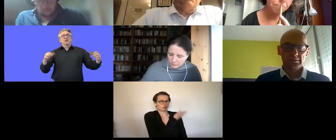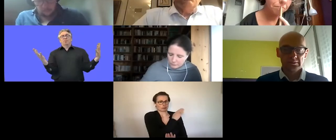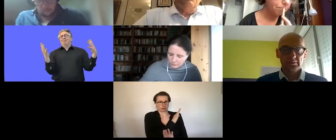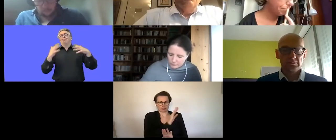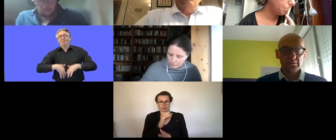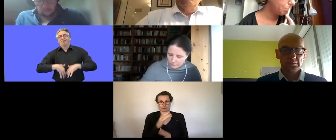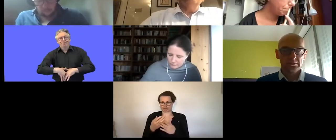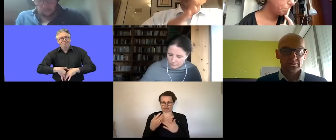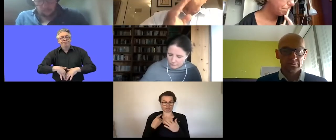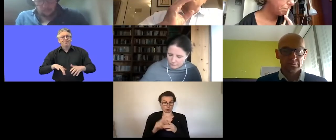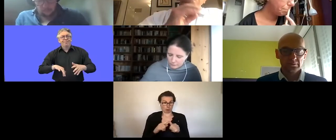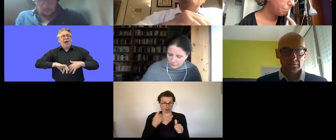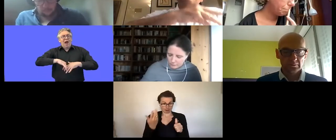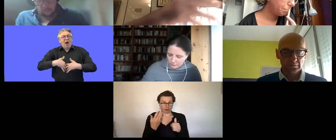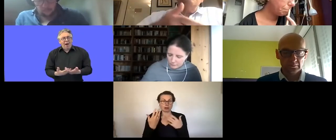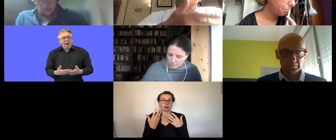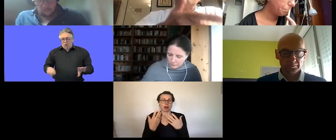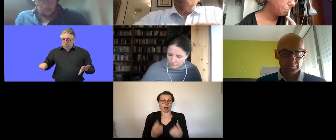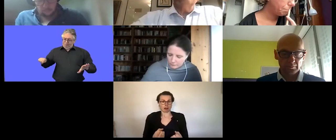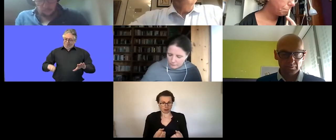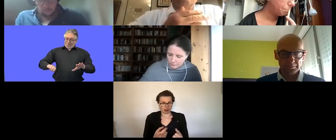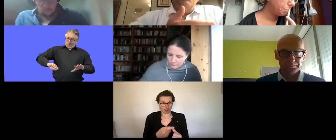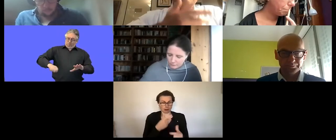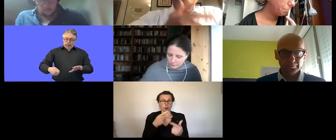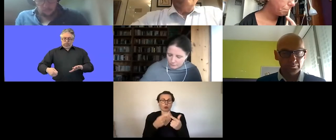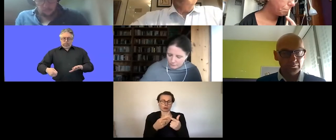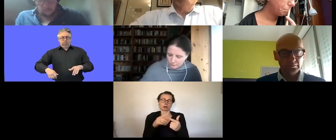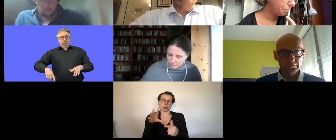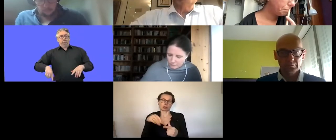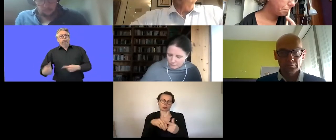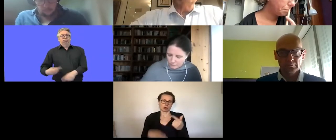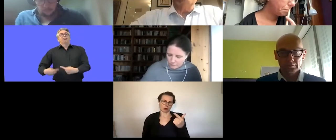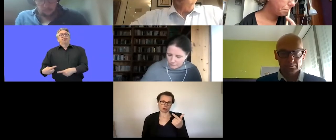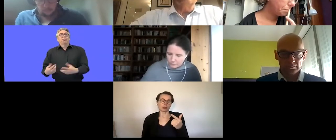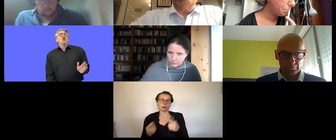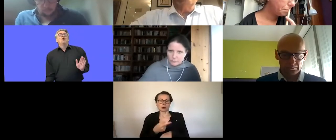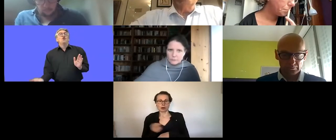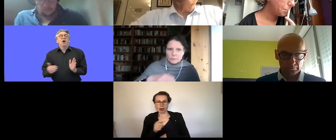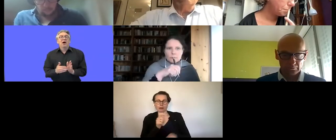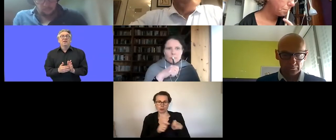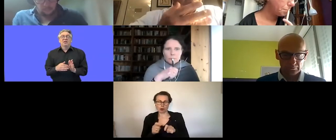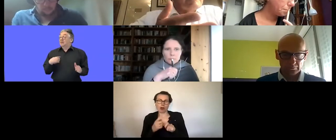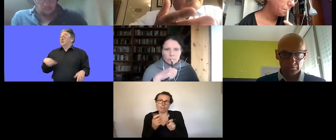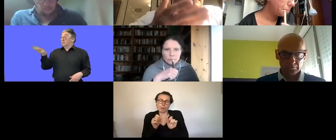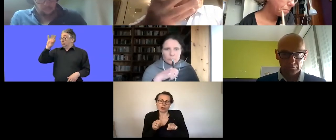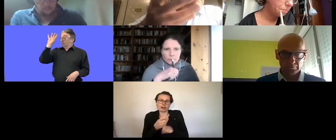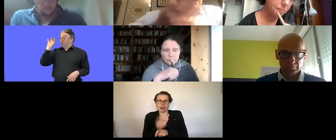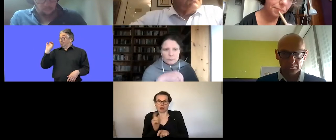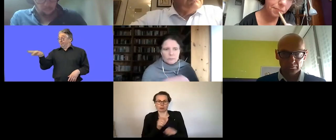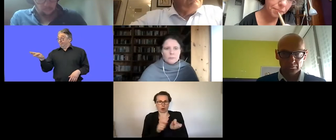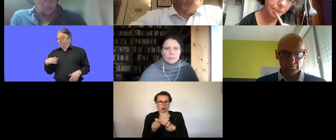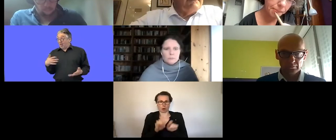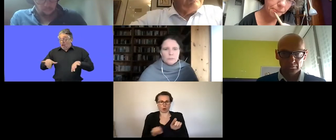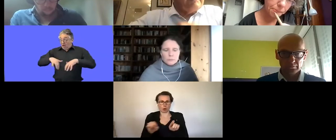are all these values that should be part and parcel of its sustainability for example and the